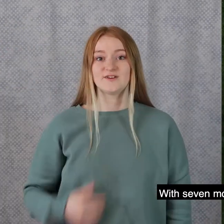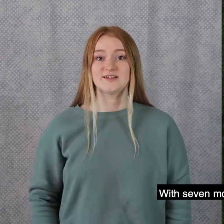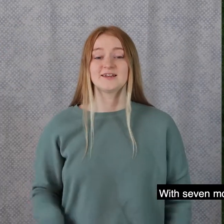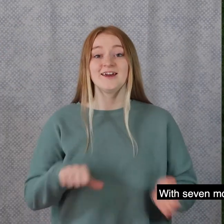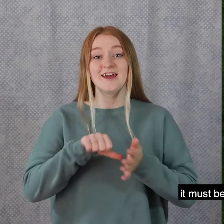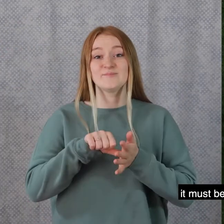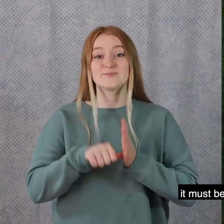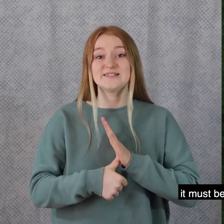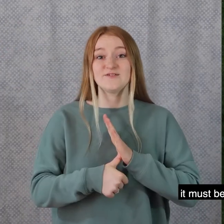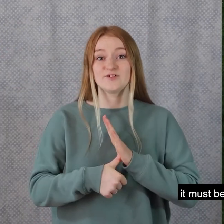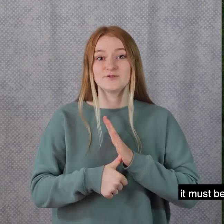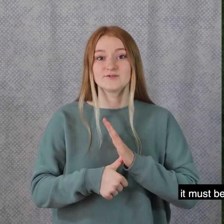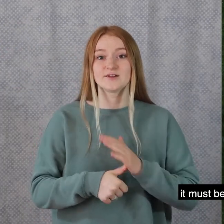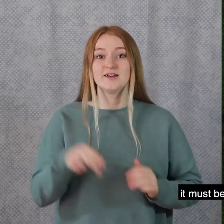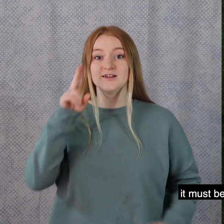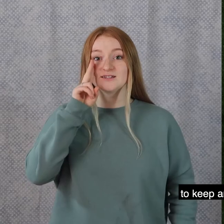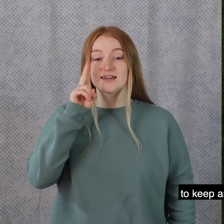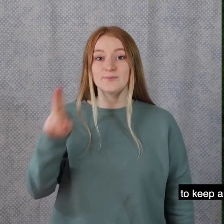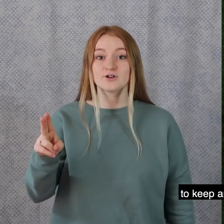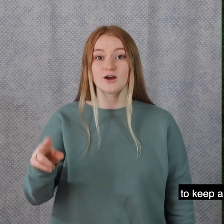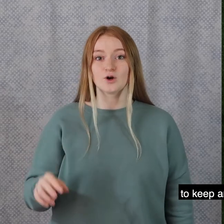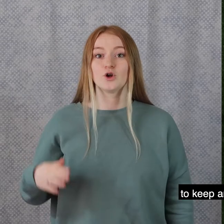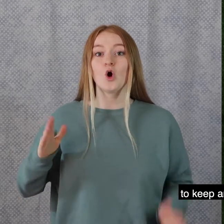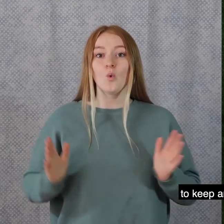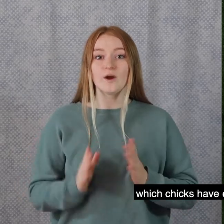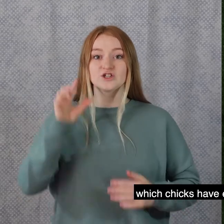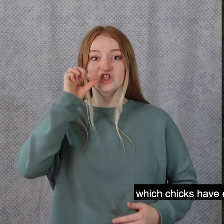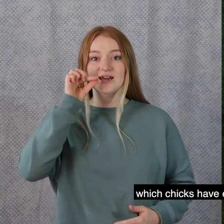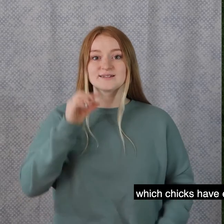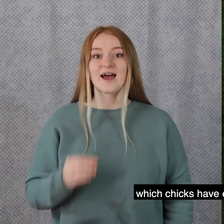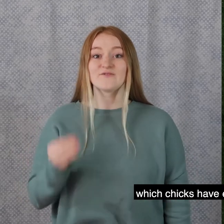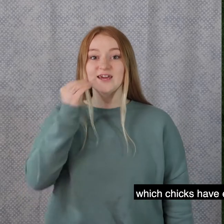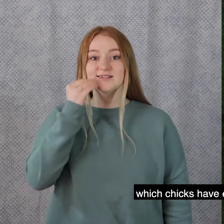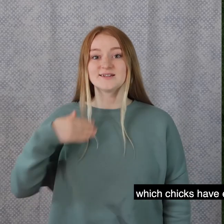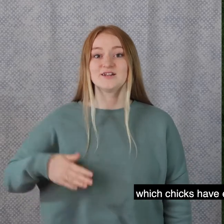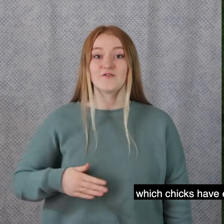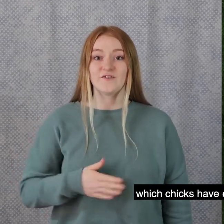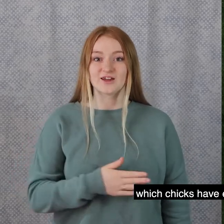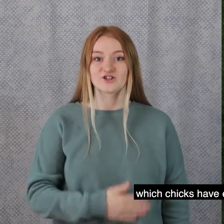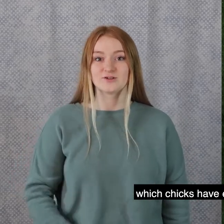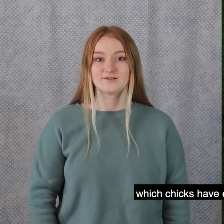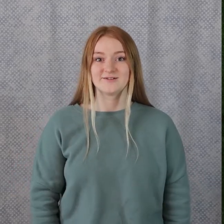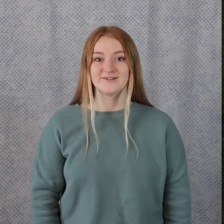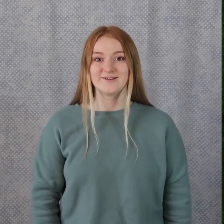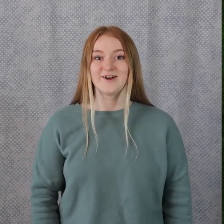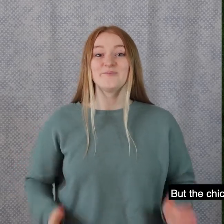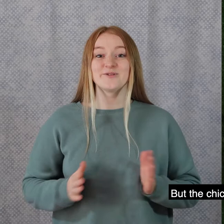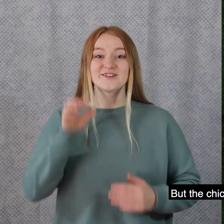mouths to feed, it must be difficult to keep an eye on which chicks have eaten enough fish.